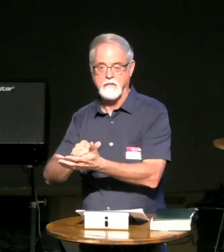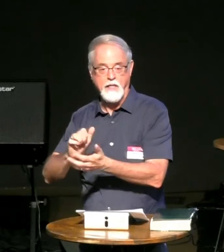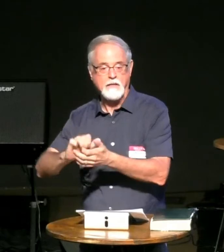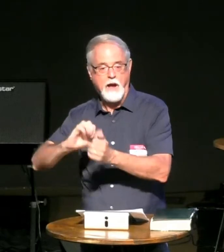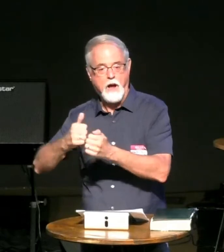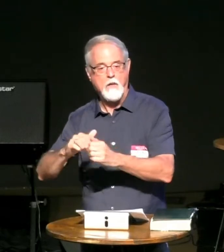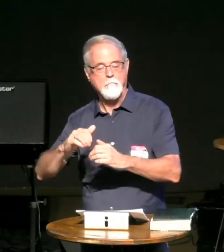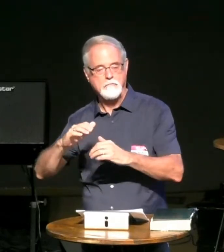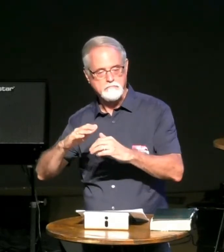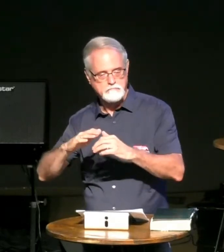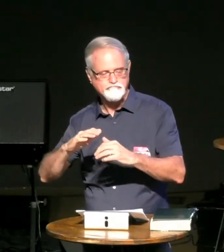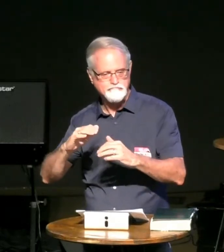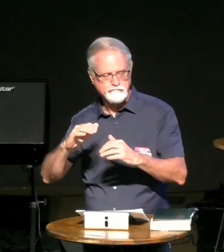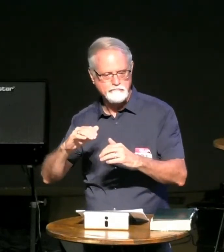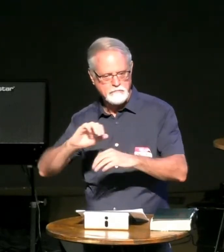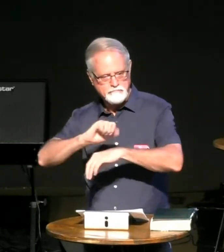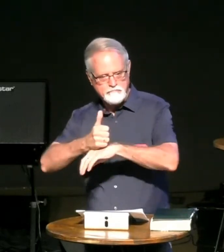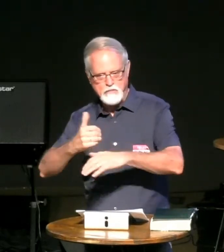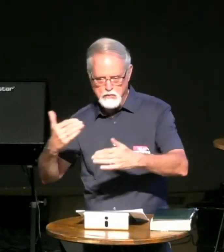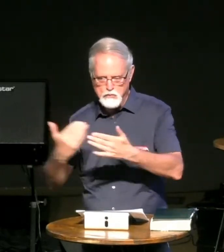where we come to worship god